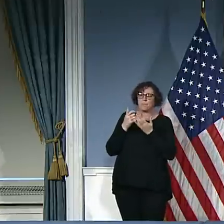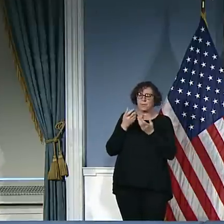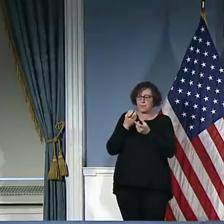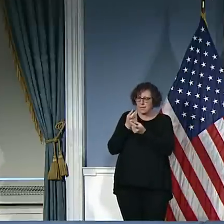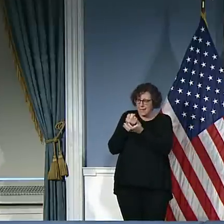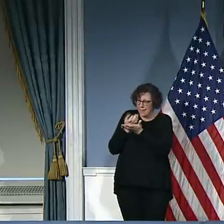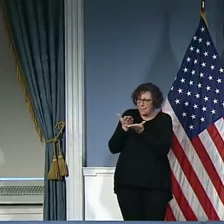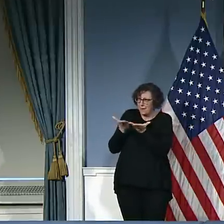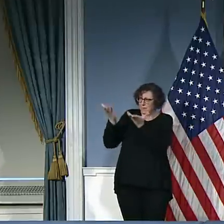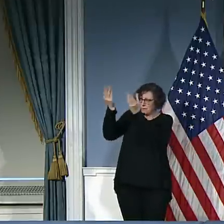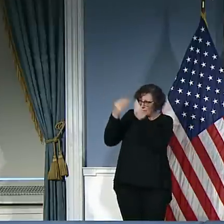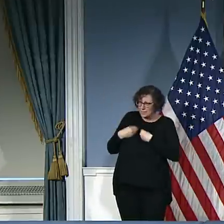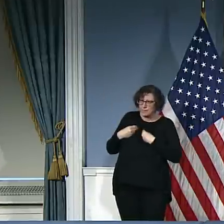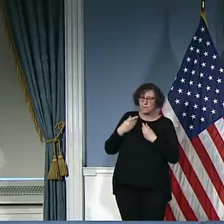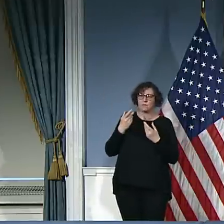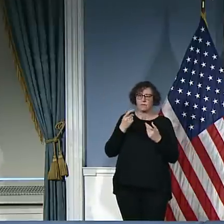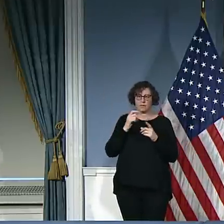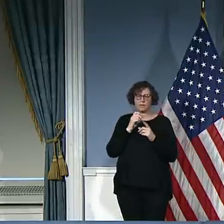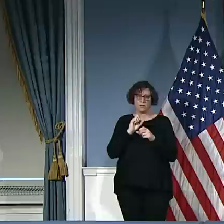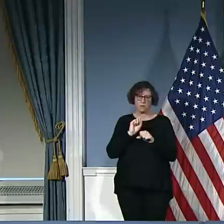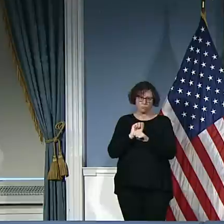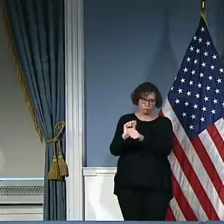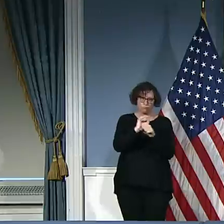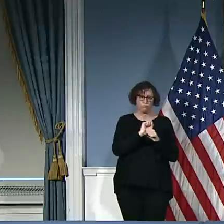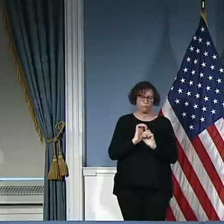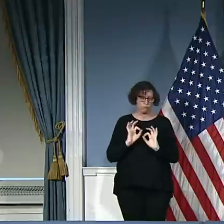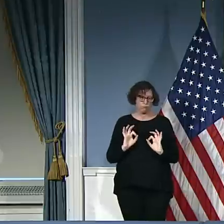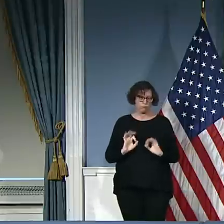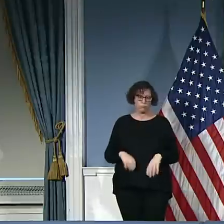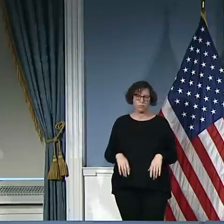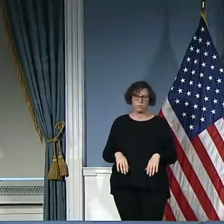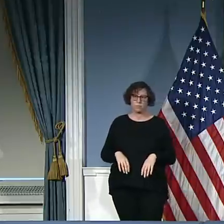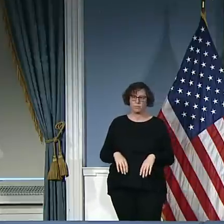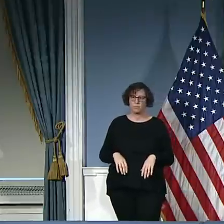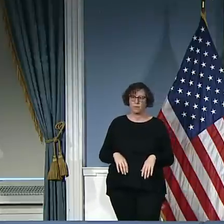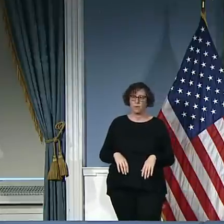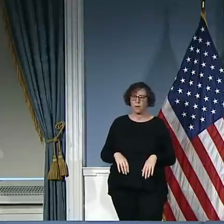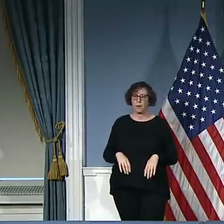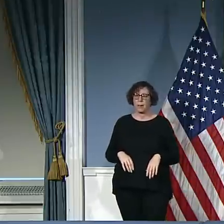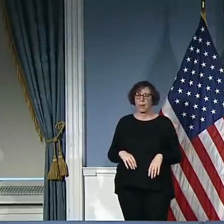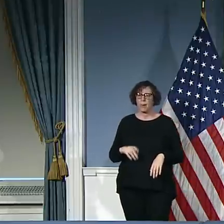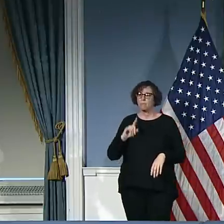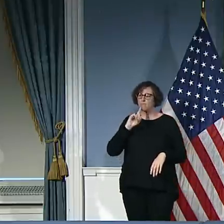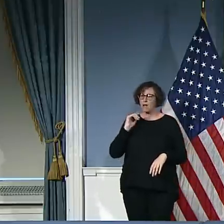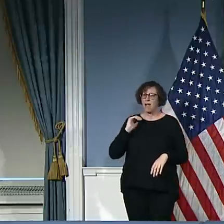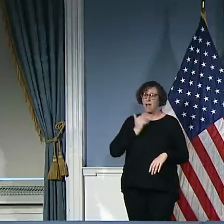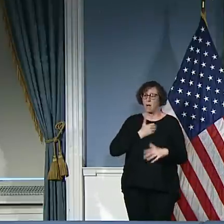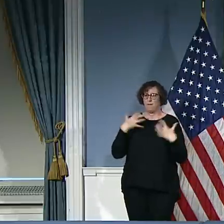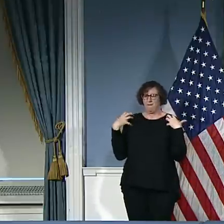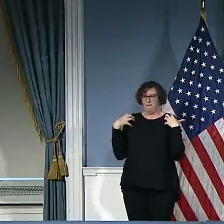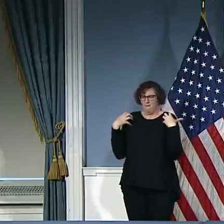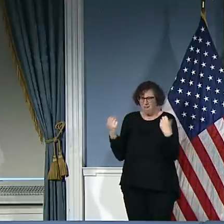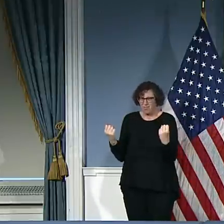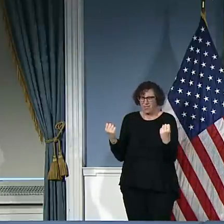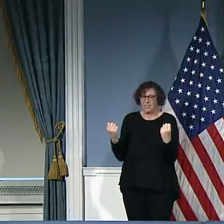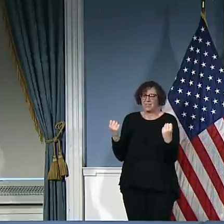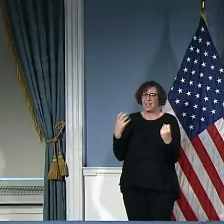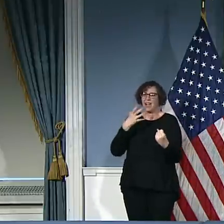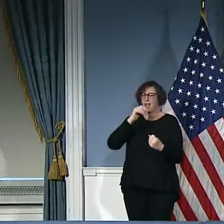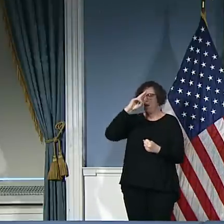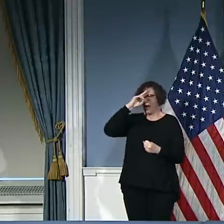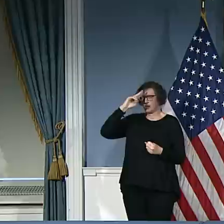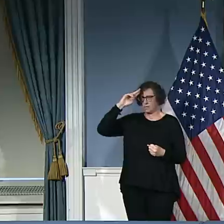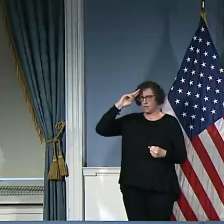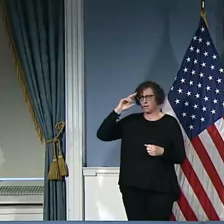who I can tell you, Mr. Mayor, and health and hospitals have just been phenomenal in doing things that would have once seemed impossible